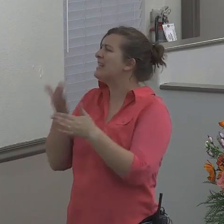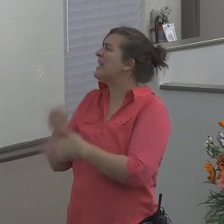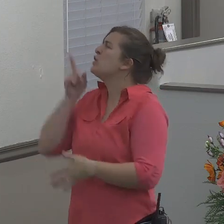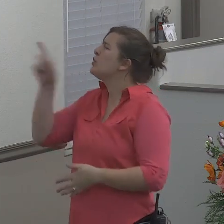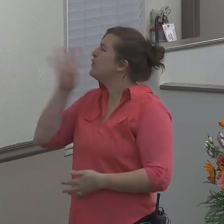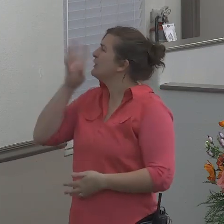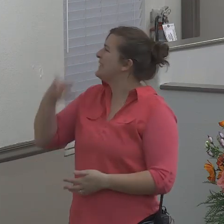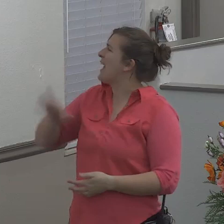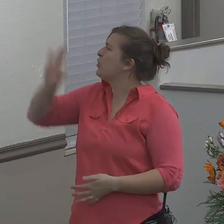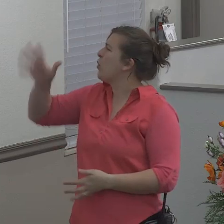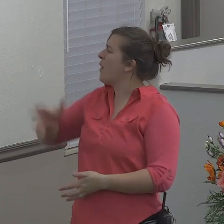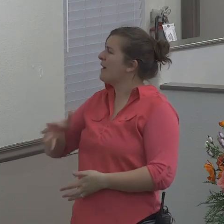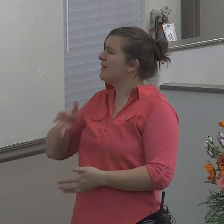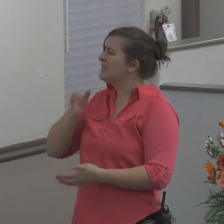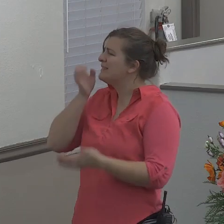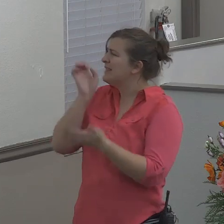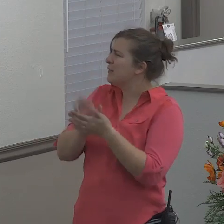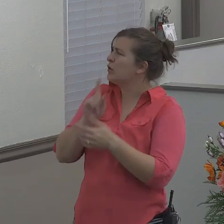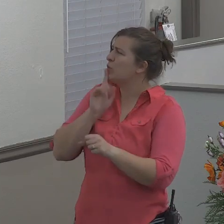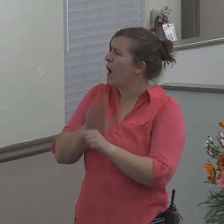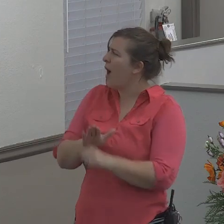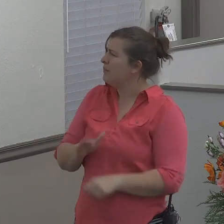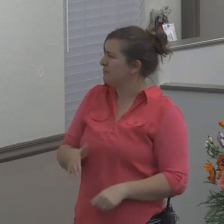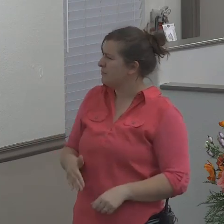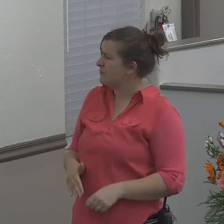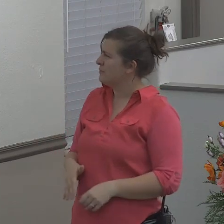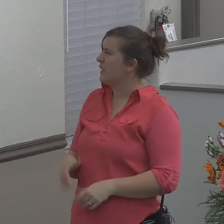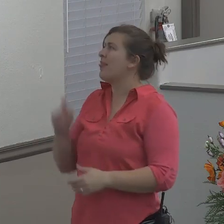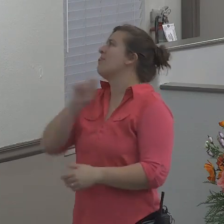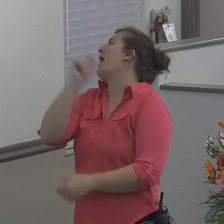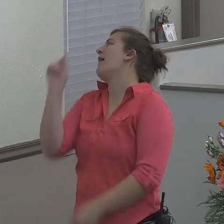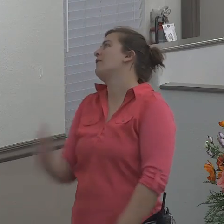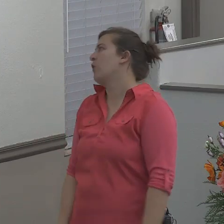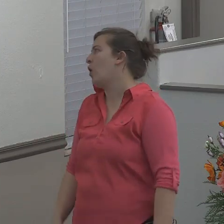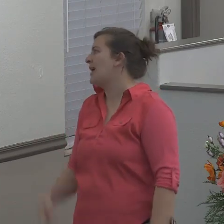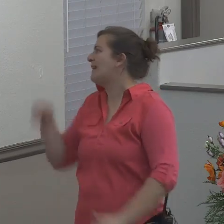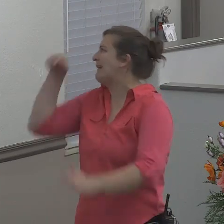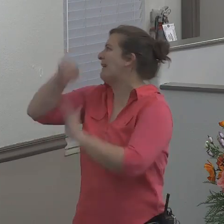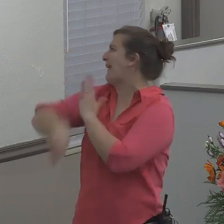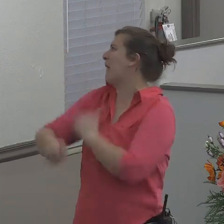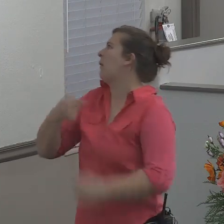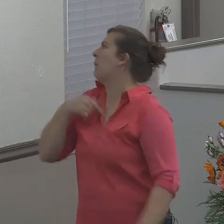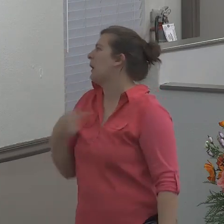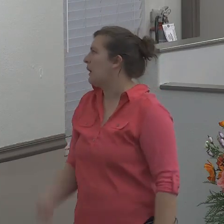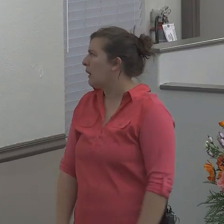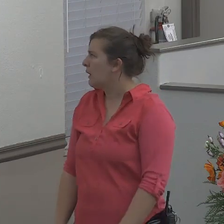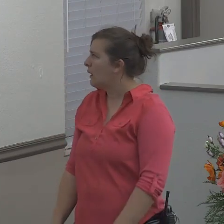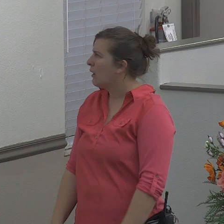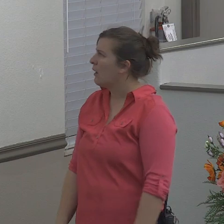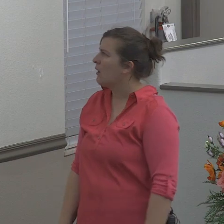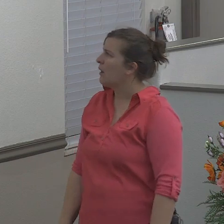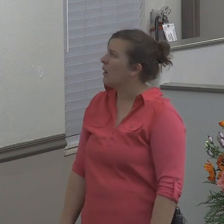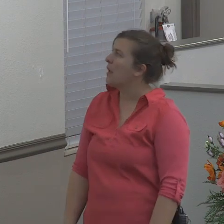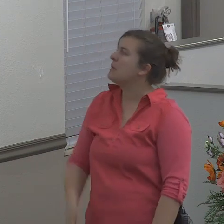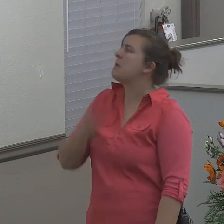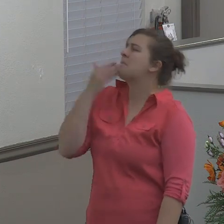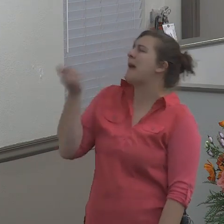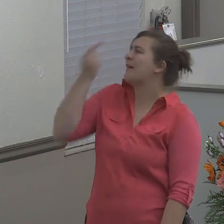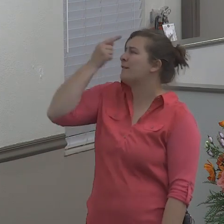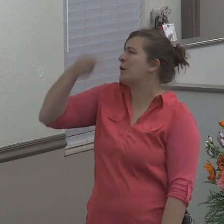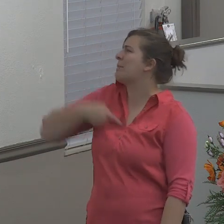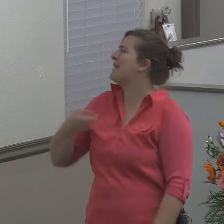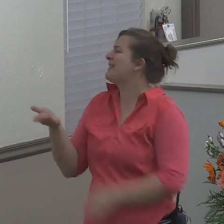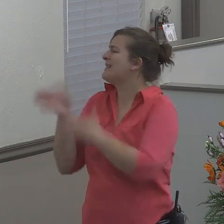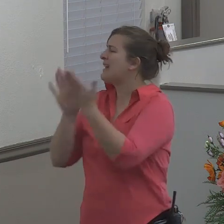therefore now O Lord take I beseech thee my life from me for it better for me to die